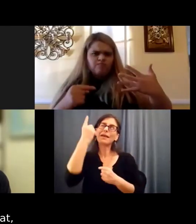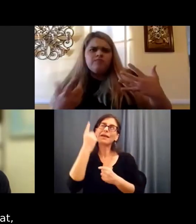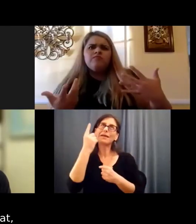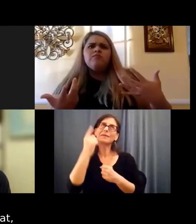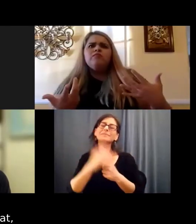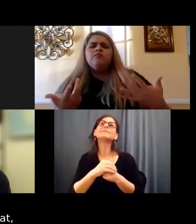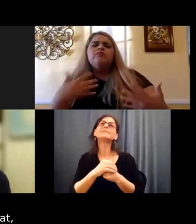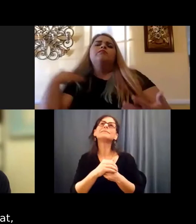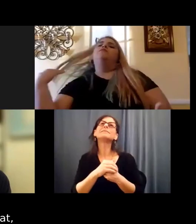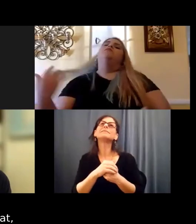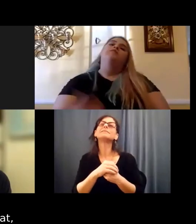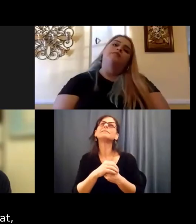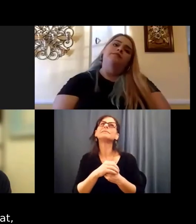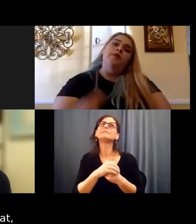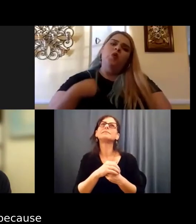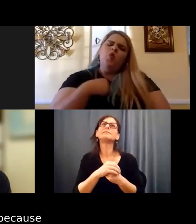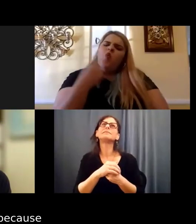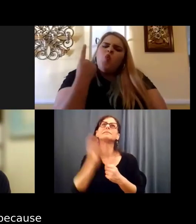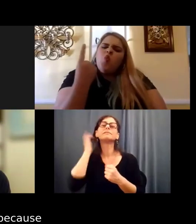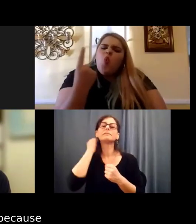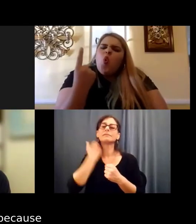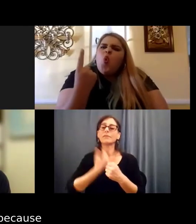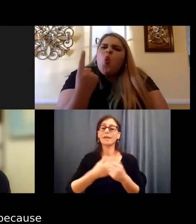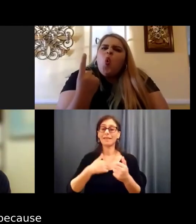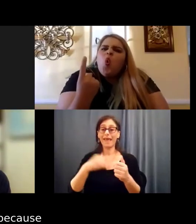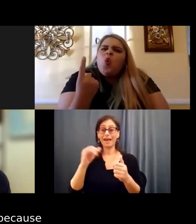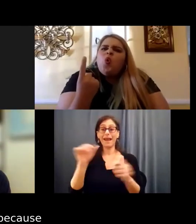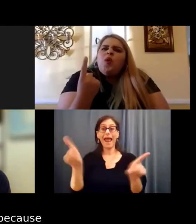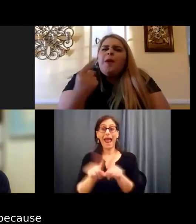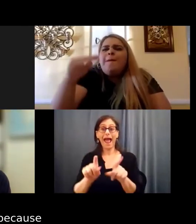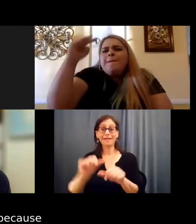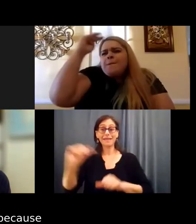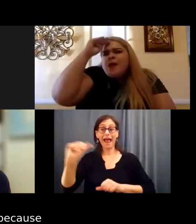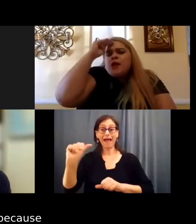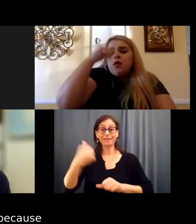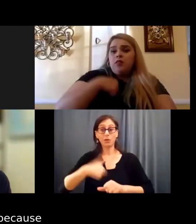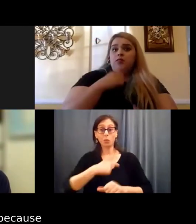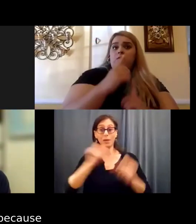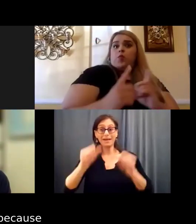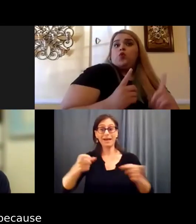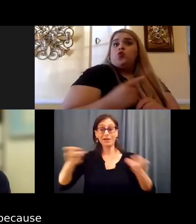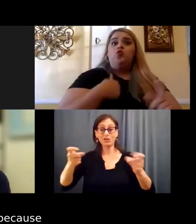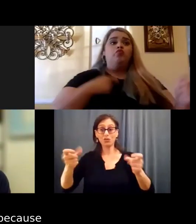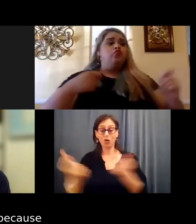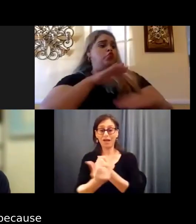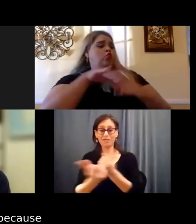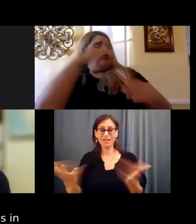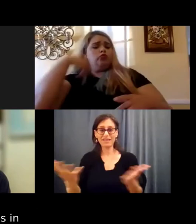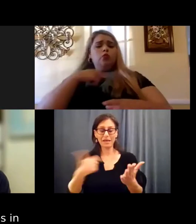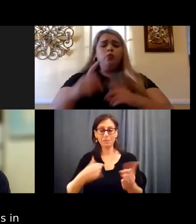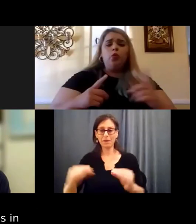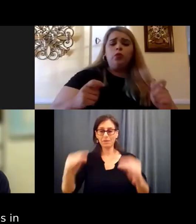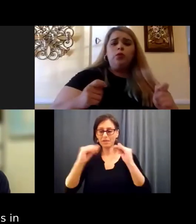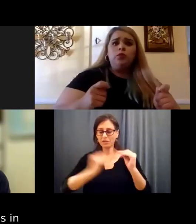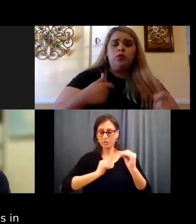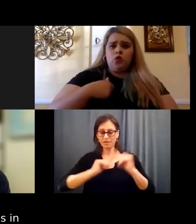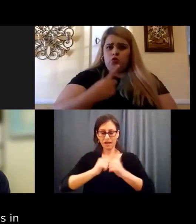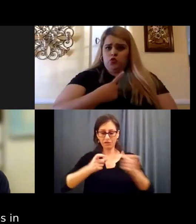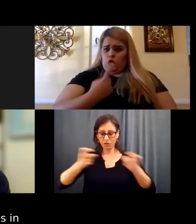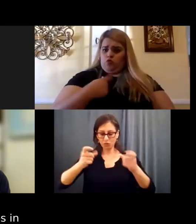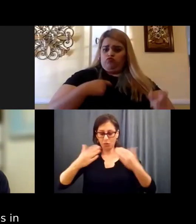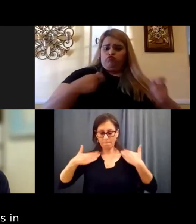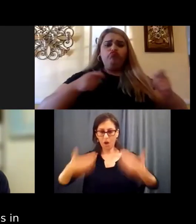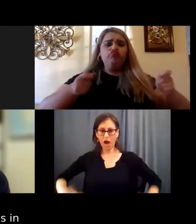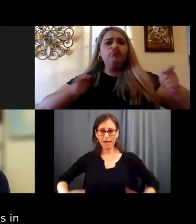that as athletes, we can control everything, uh, because we're, we're teaching, we're teaching ourselves to control our bodies